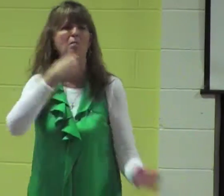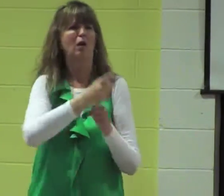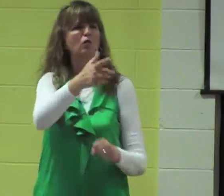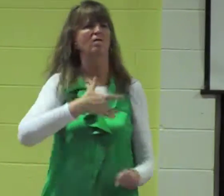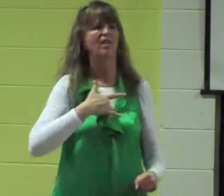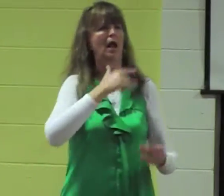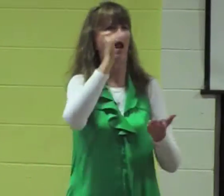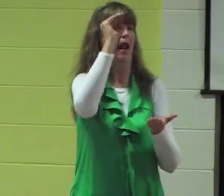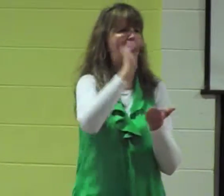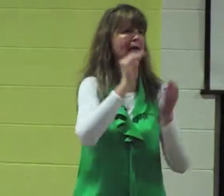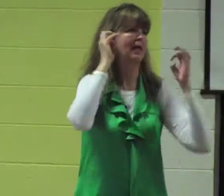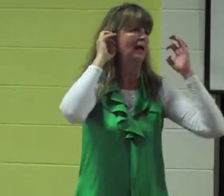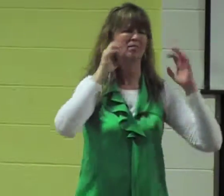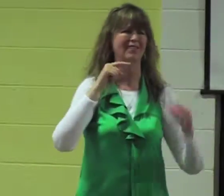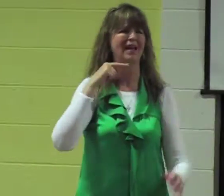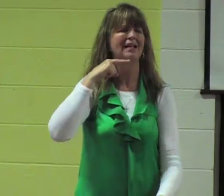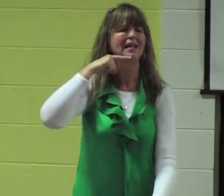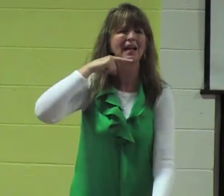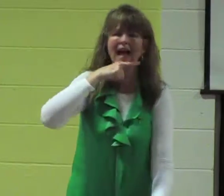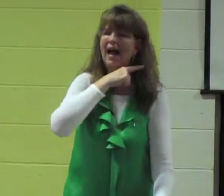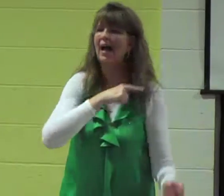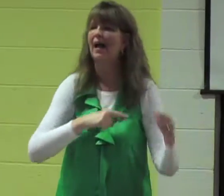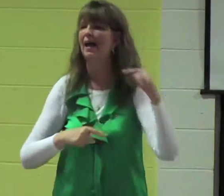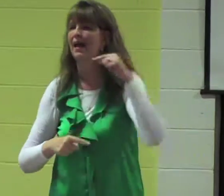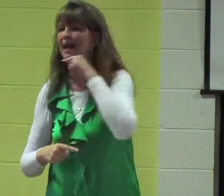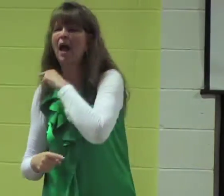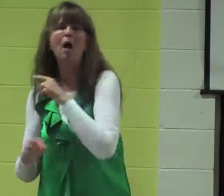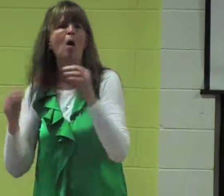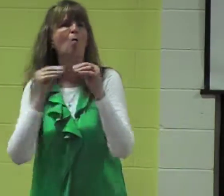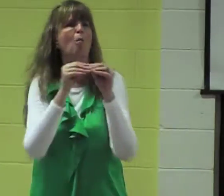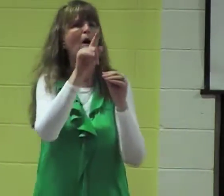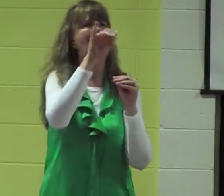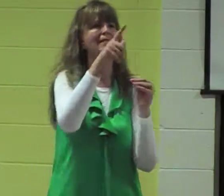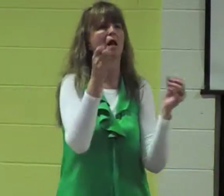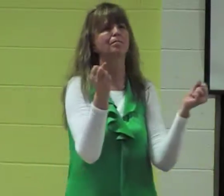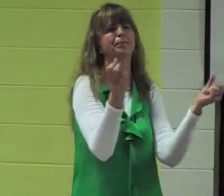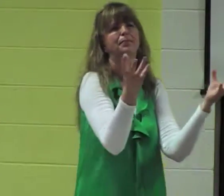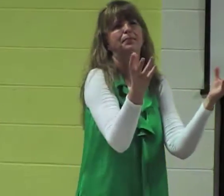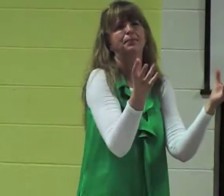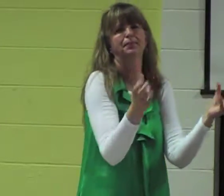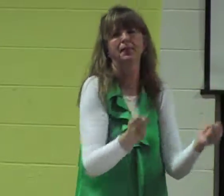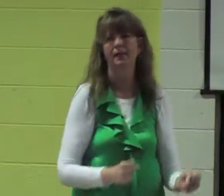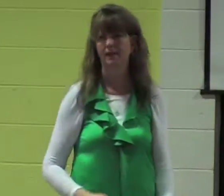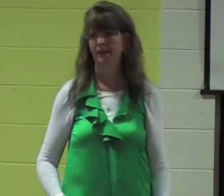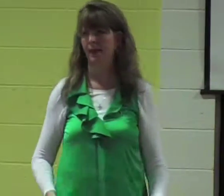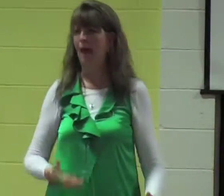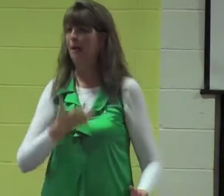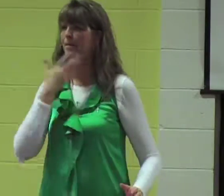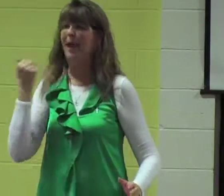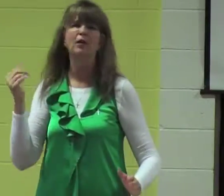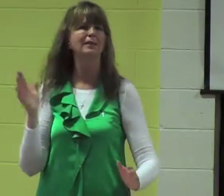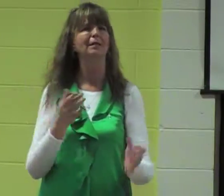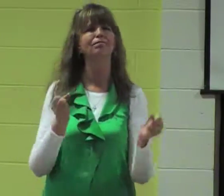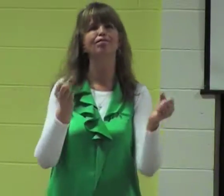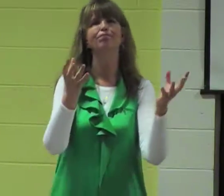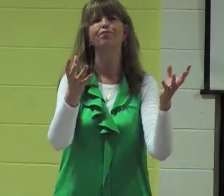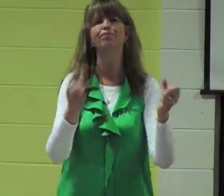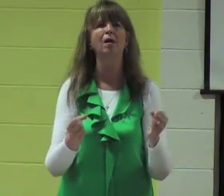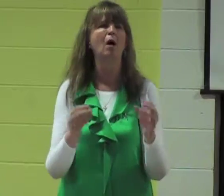if someone makes you feel less educated it's a lie if someone is more close in their